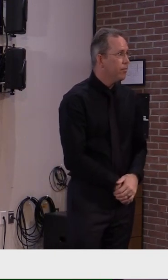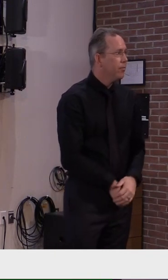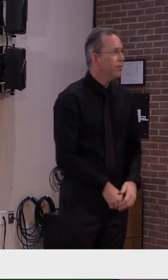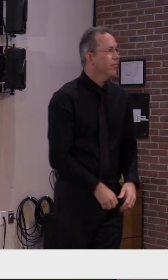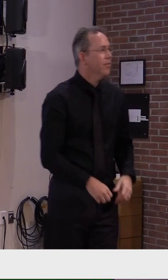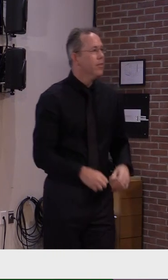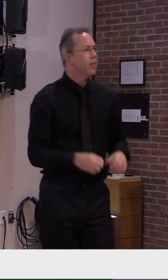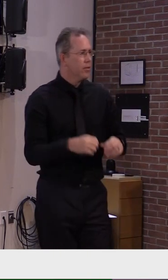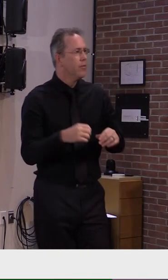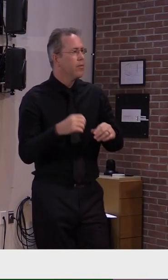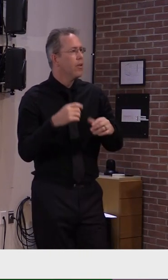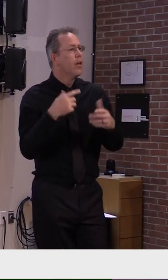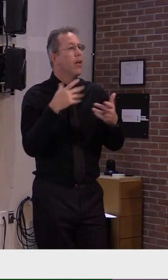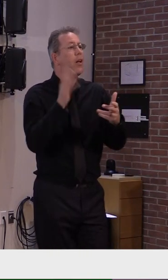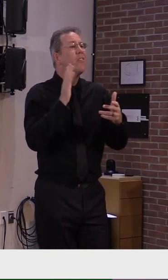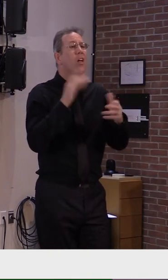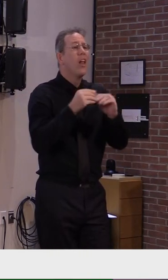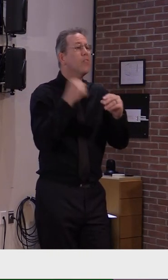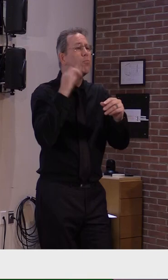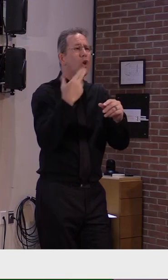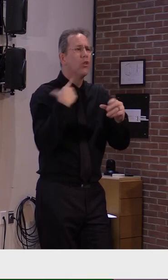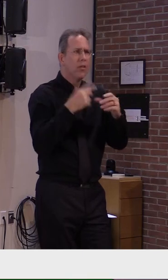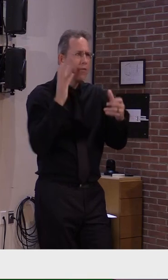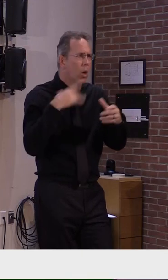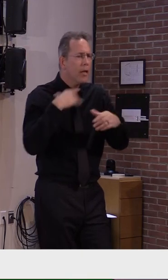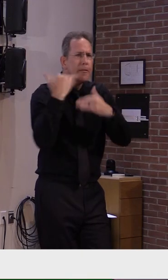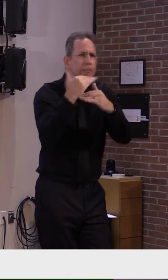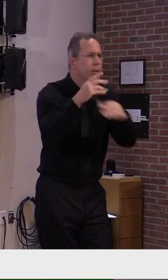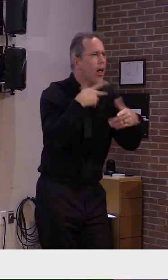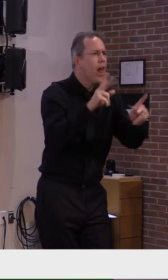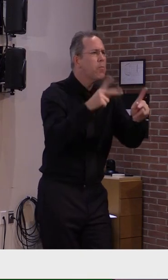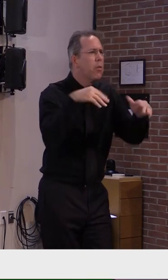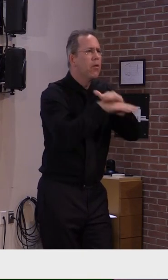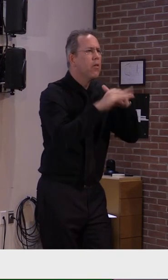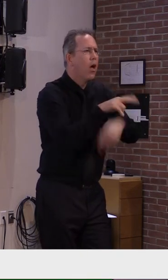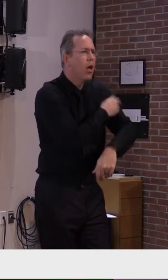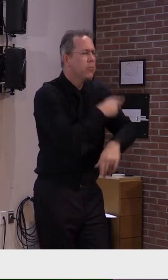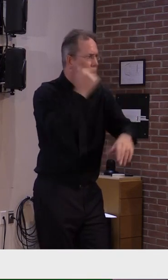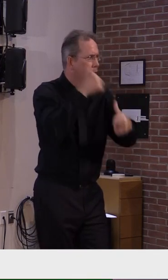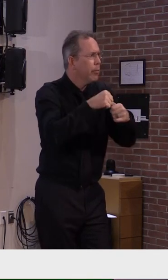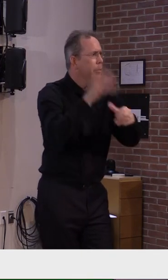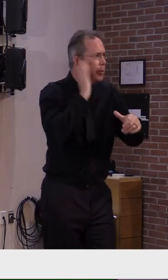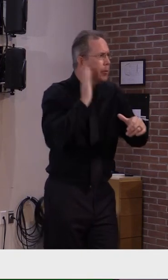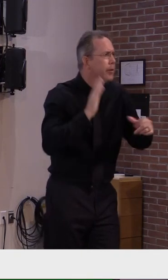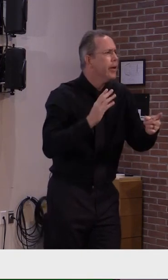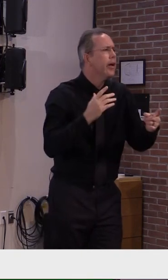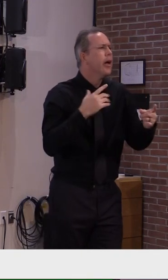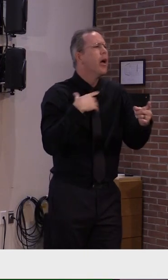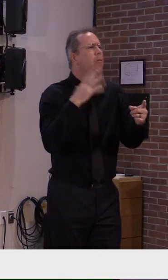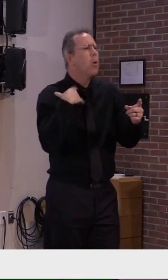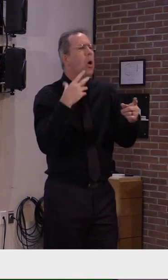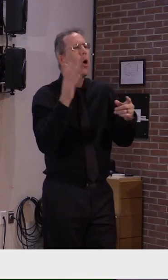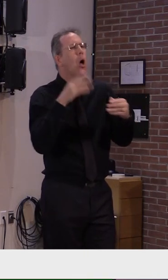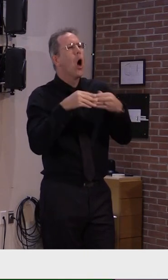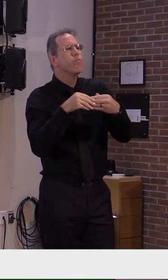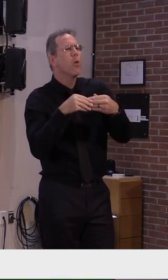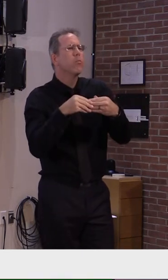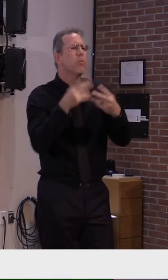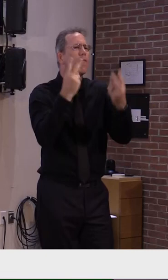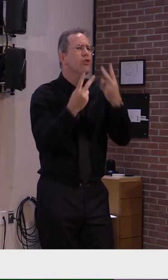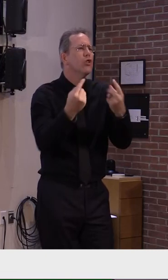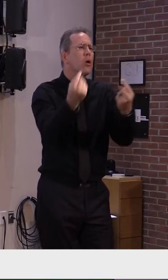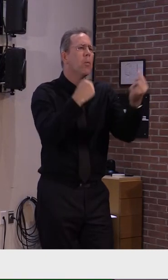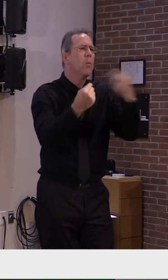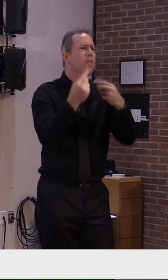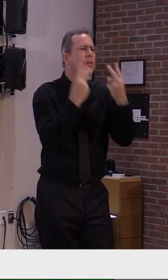hospitals to return to the tighter restrictions imposed earlier in the year. So what does